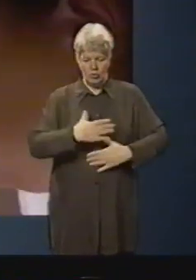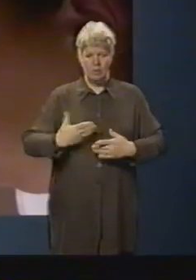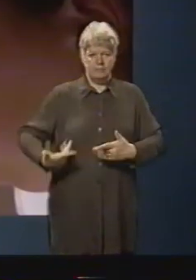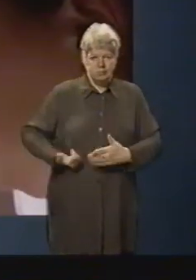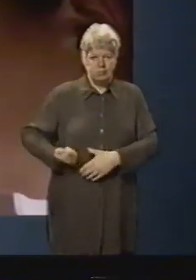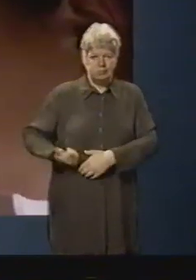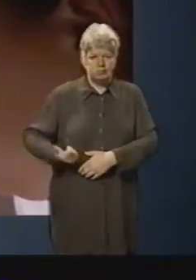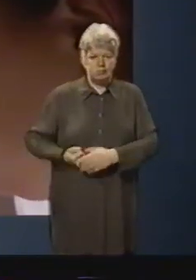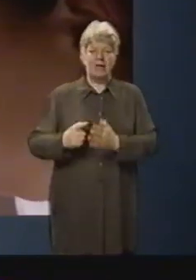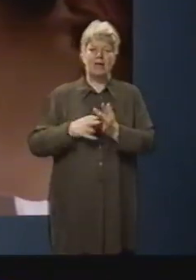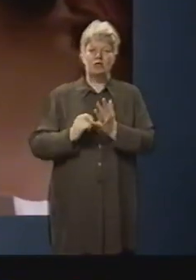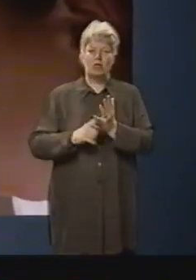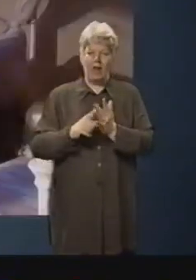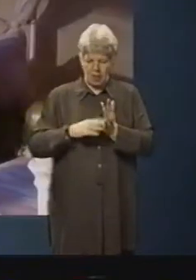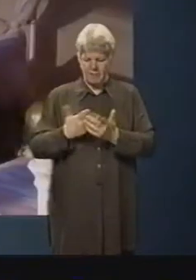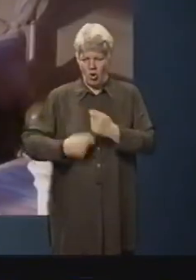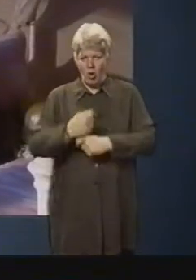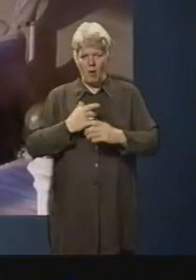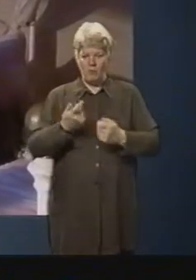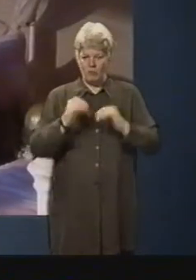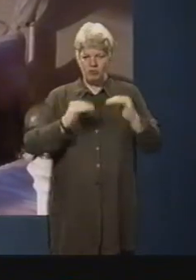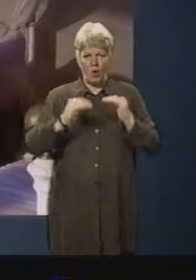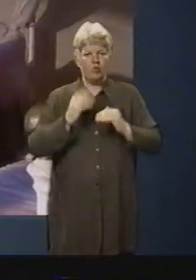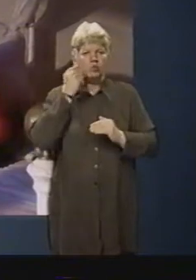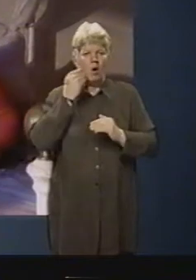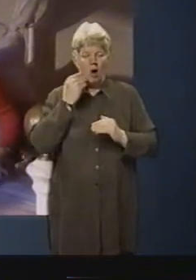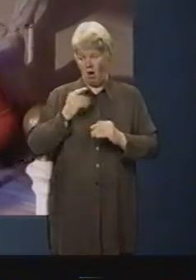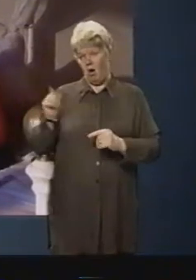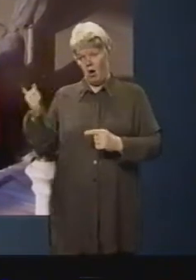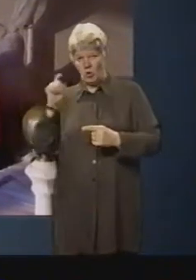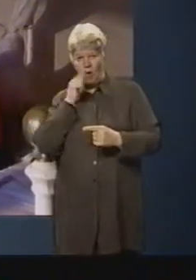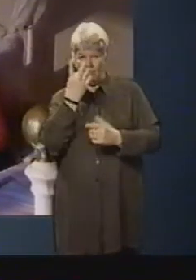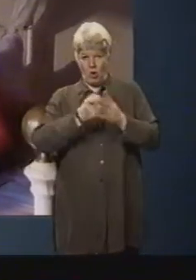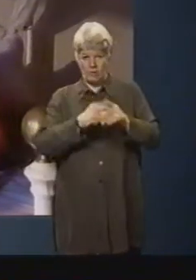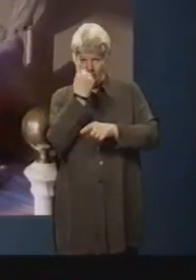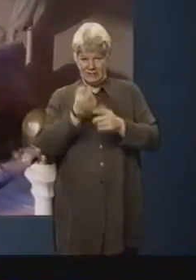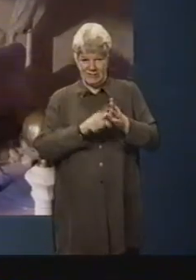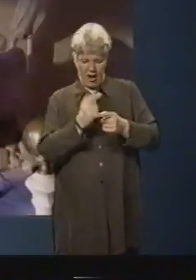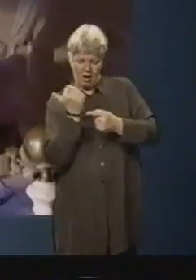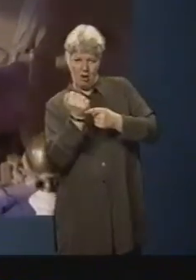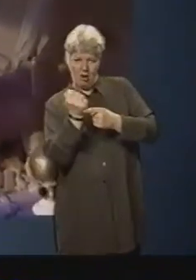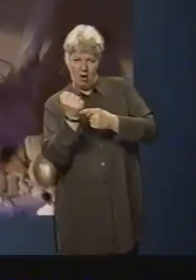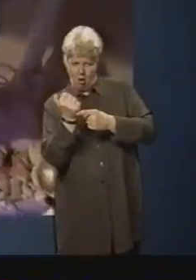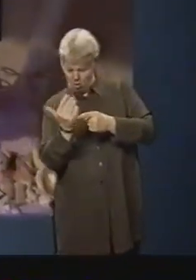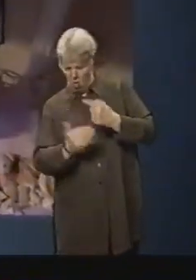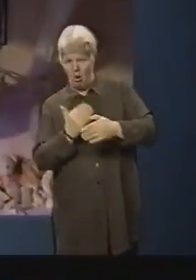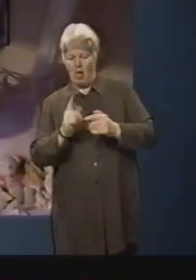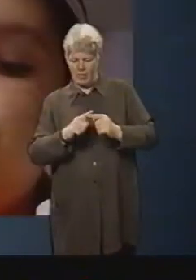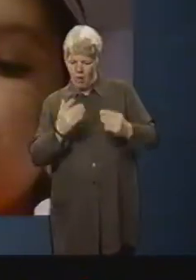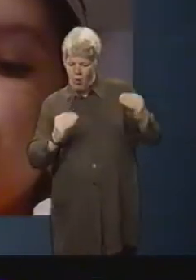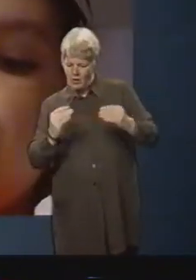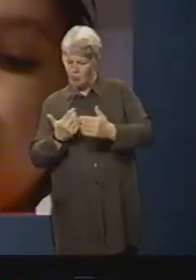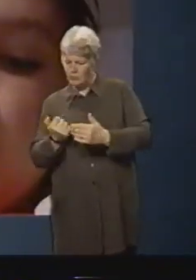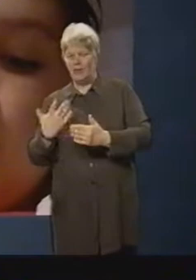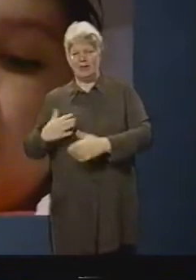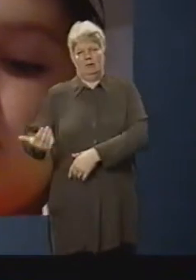Four times a day she tests her blood for sugar levels and works out how much insulin she needs. She knows a lot about her condition, but